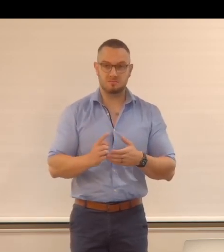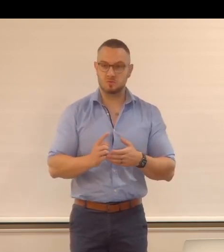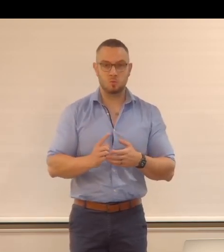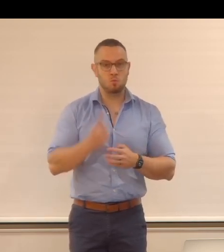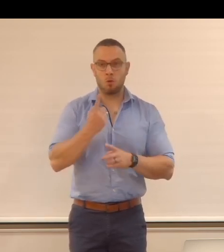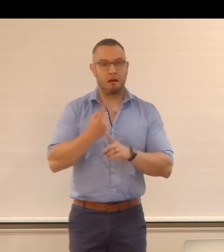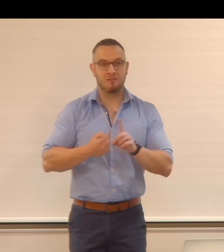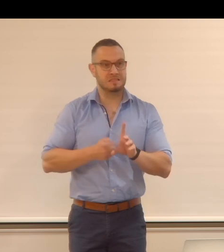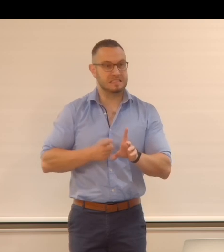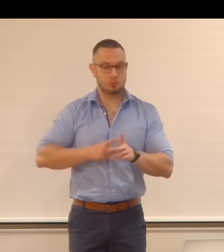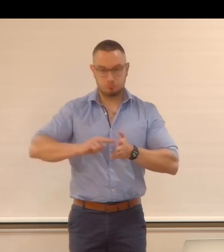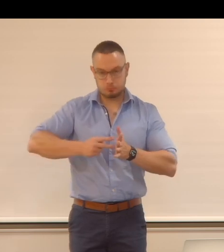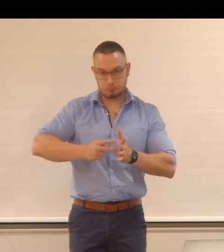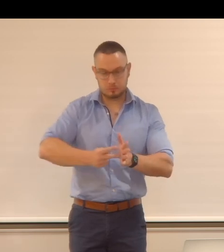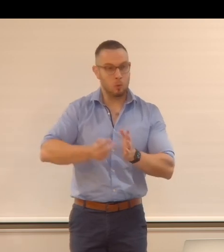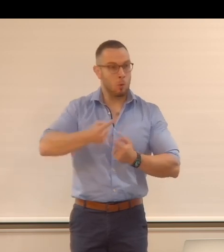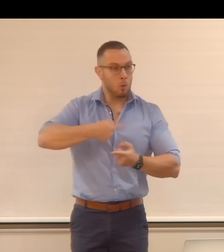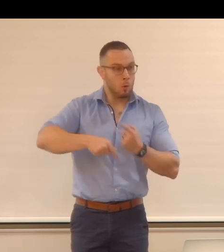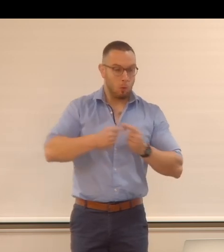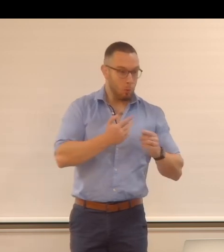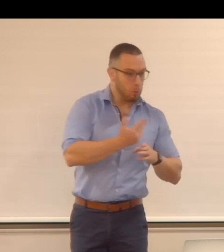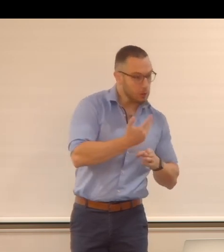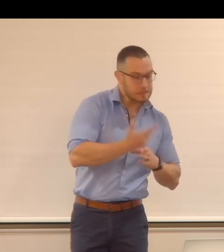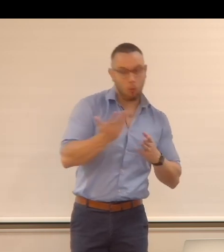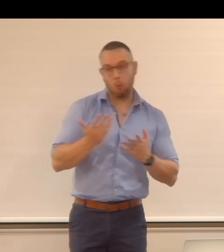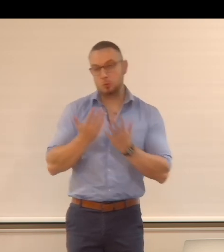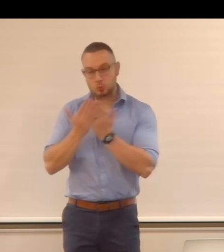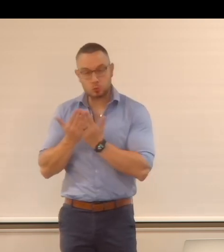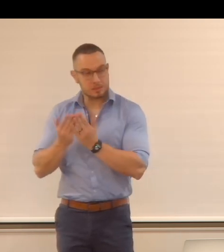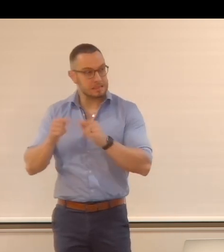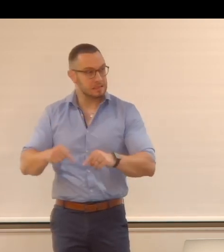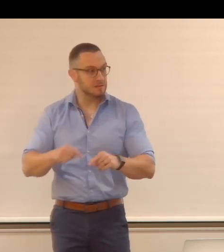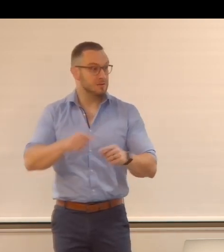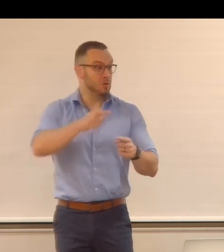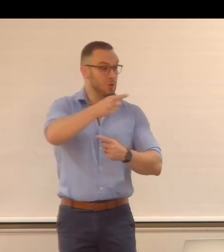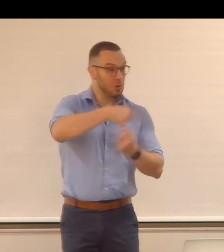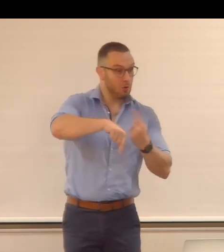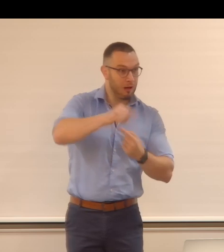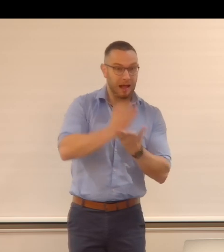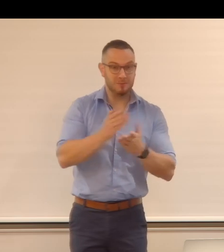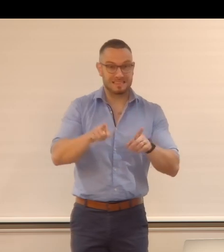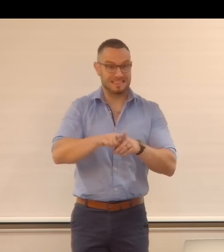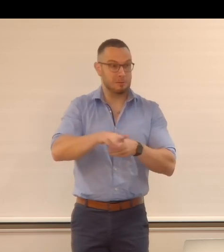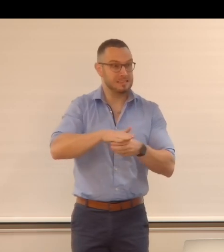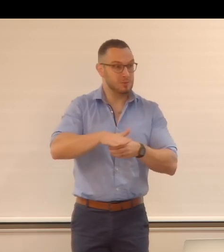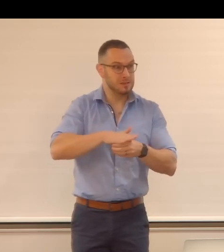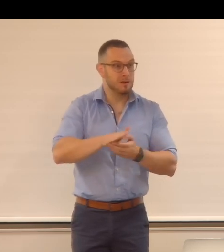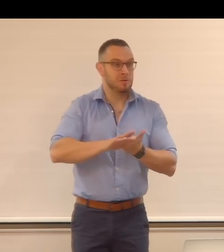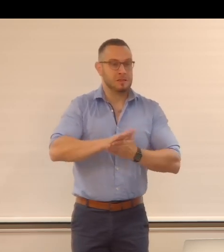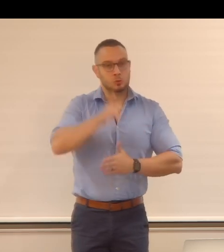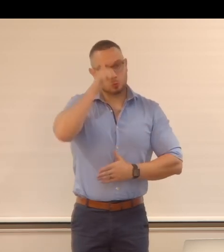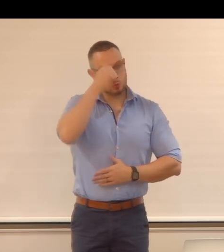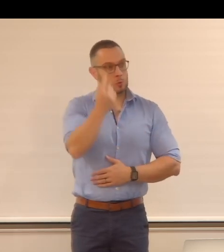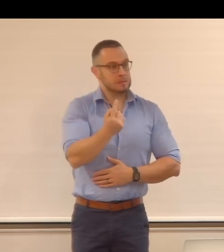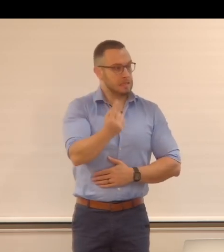this. And all of us are working or studying on the site. So all of you are actually in the same situation, I believe. So you know what it is.